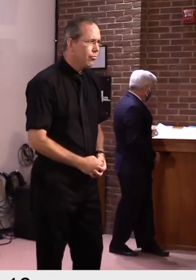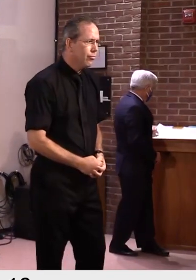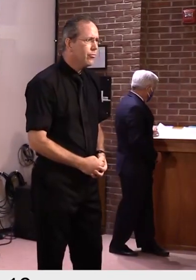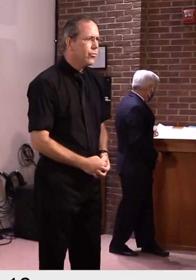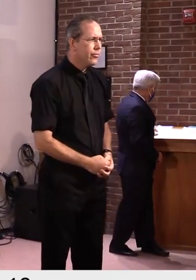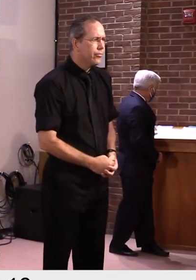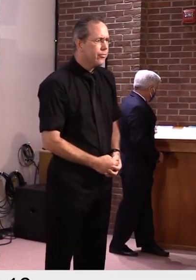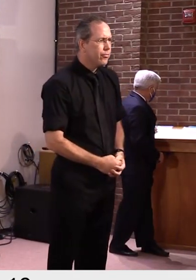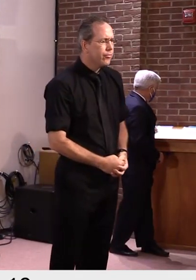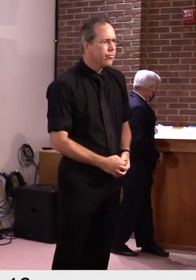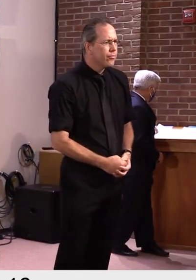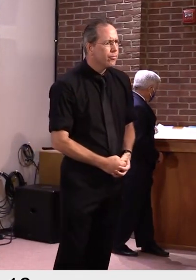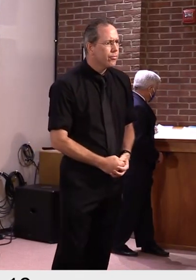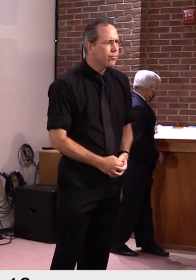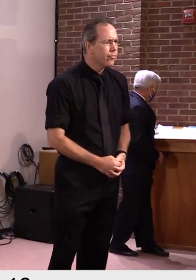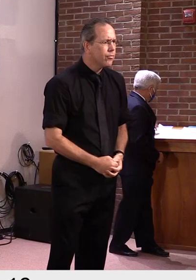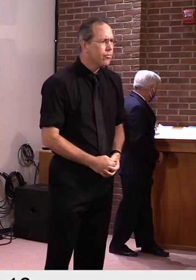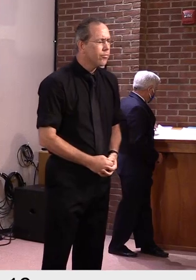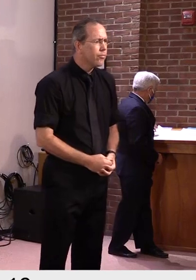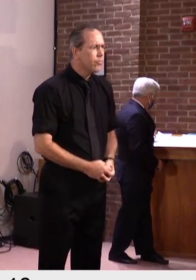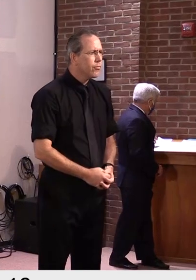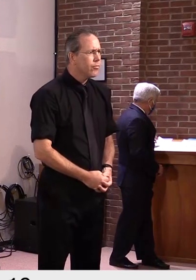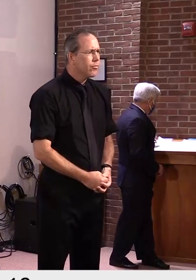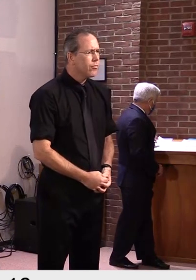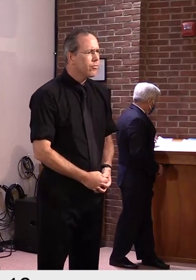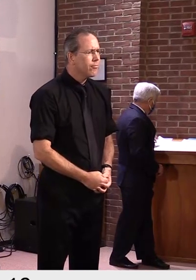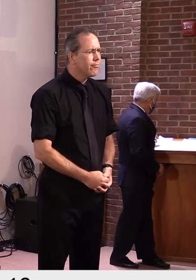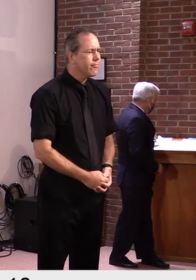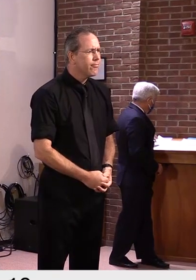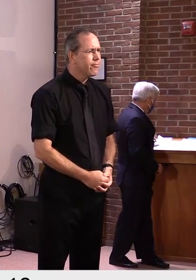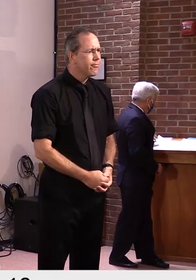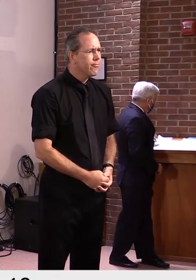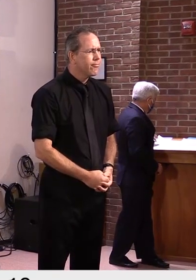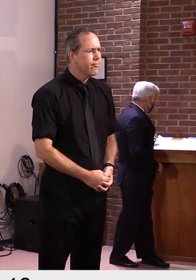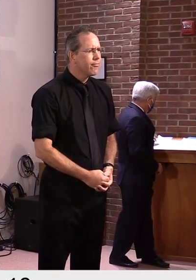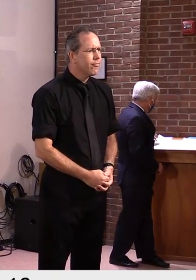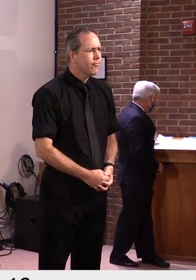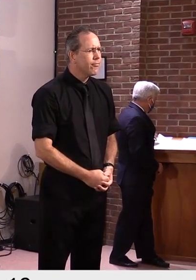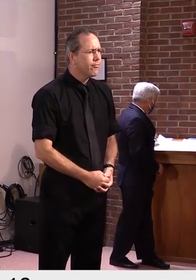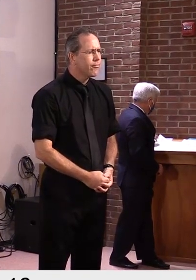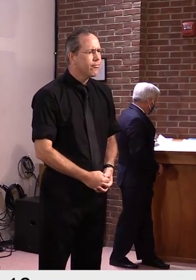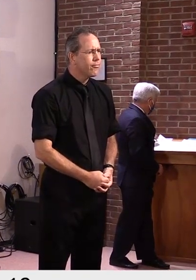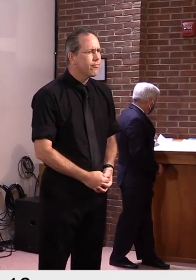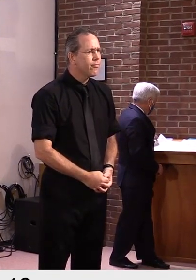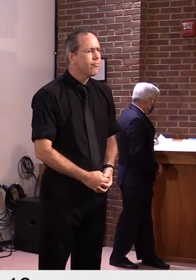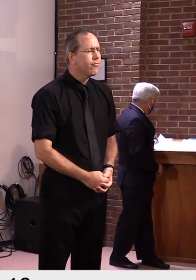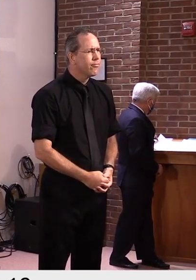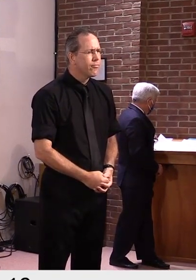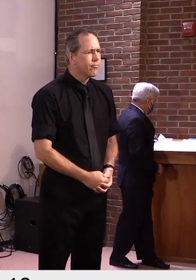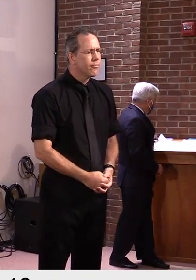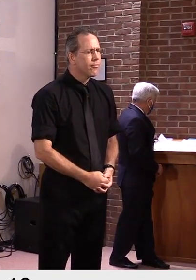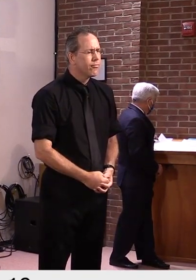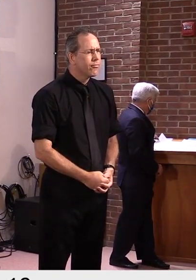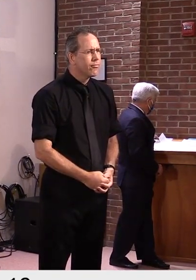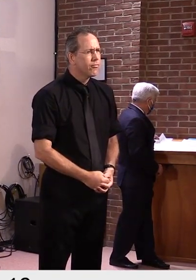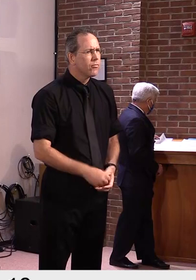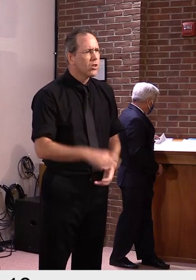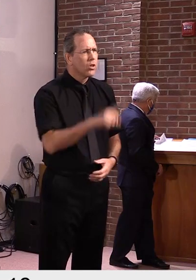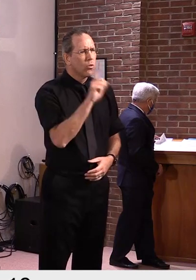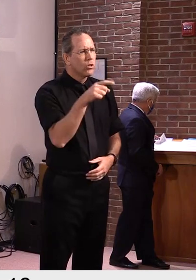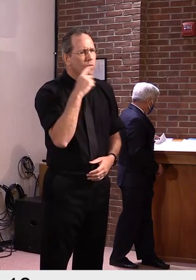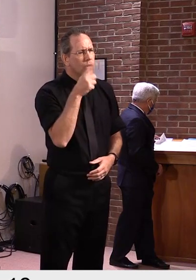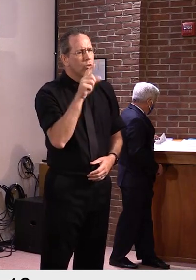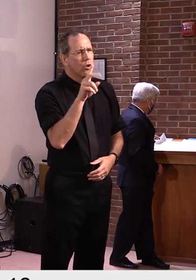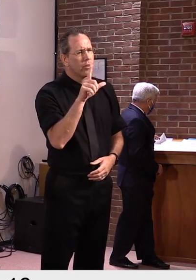Hi, yes. hi, my question is for, uh, Dr. Levine. Um, you mentioned, uh, one positive,